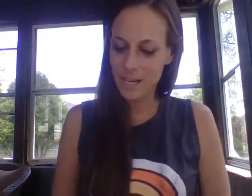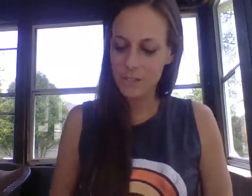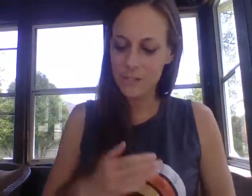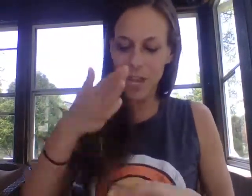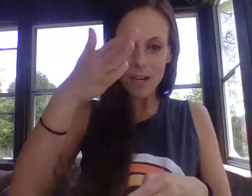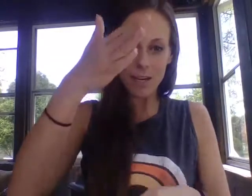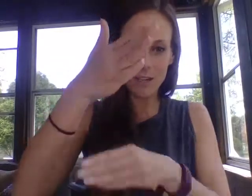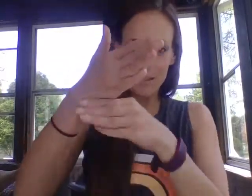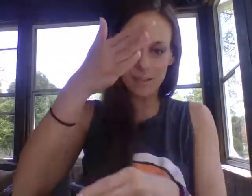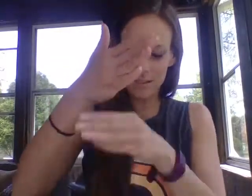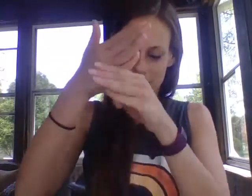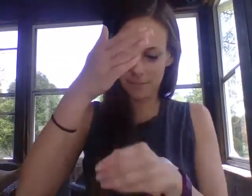soccer soccer